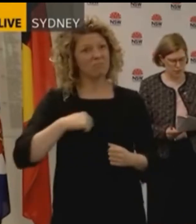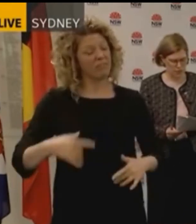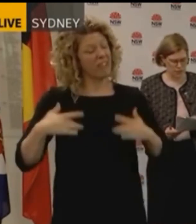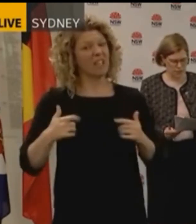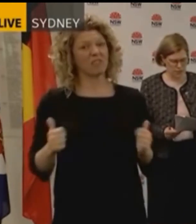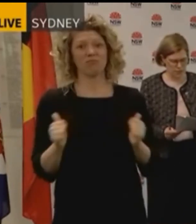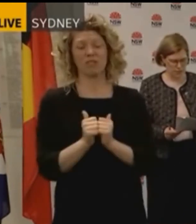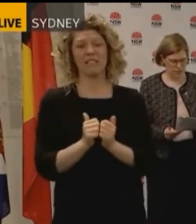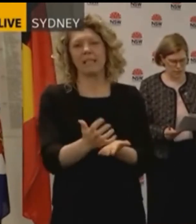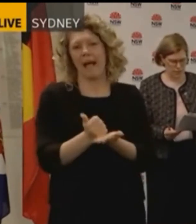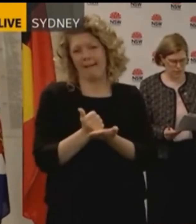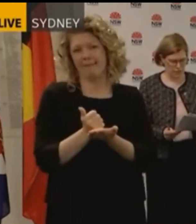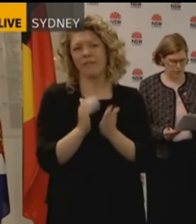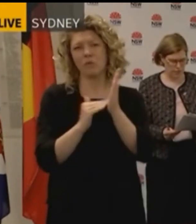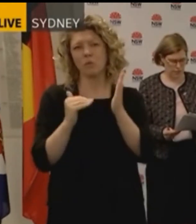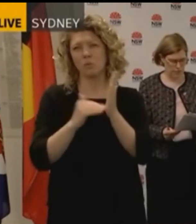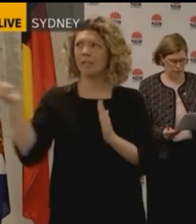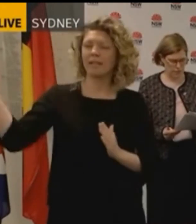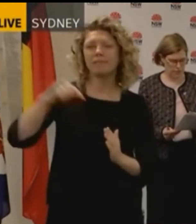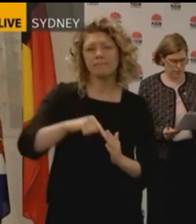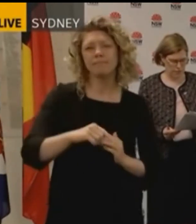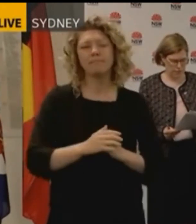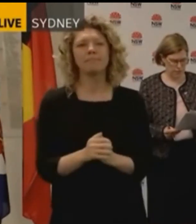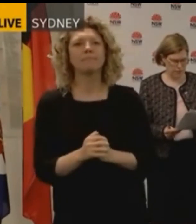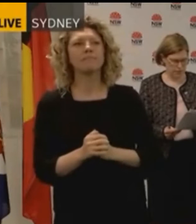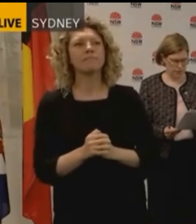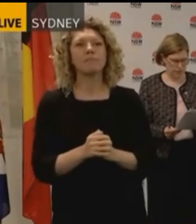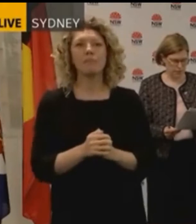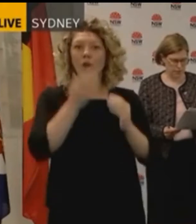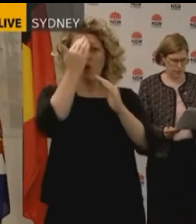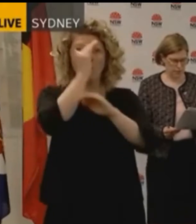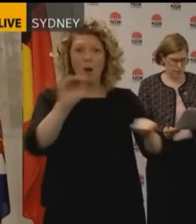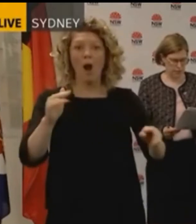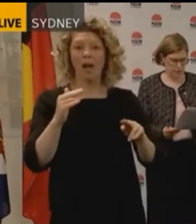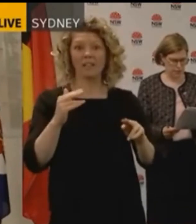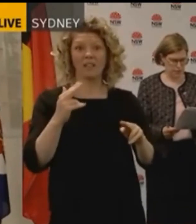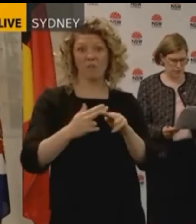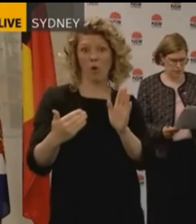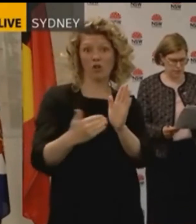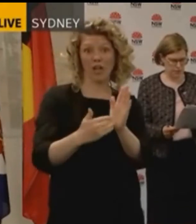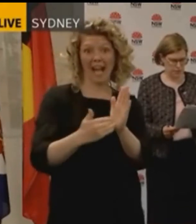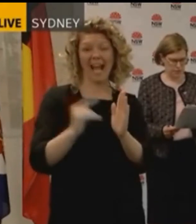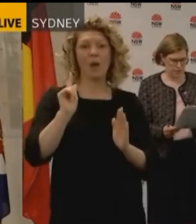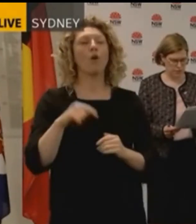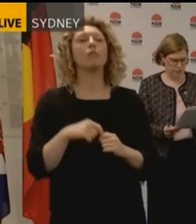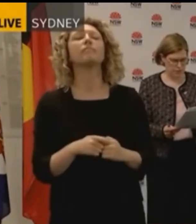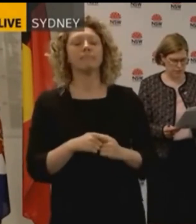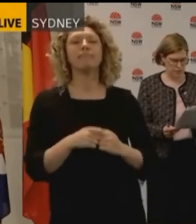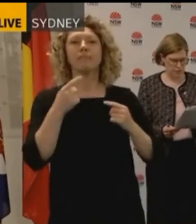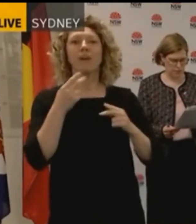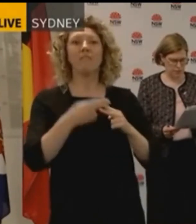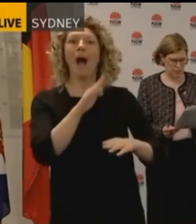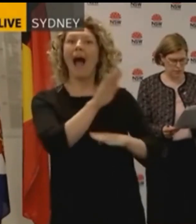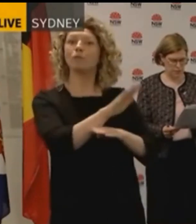the right thing to do. I also wanted to remind the community that from today for outdoor venues in New South Wales the two square metre rule applies